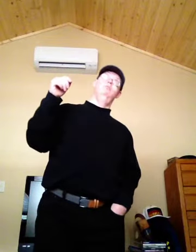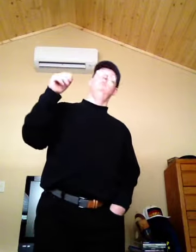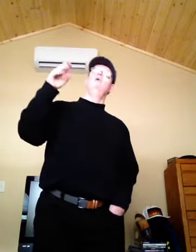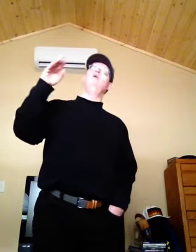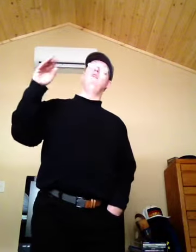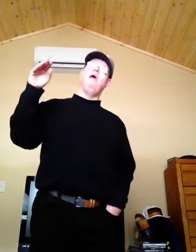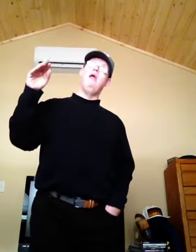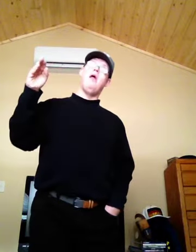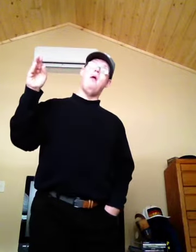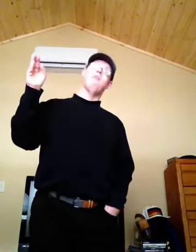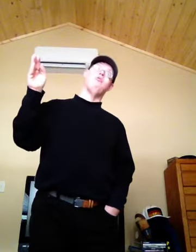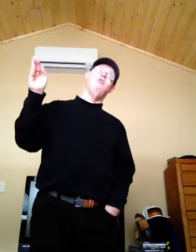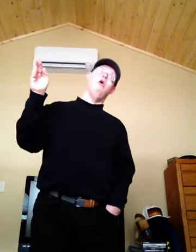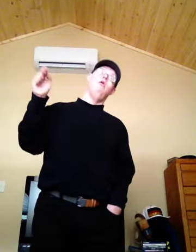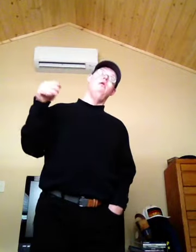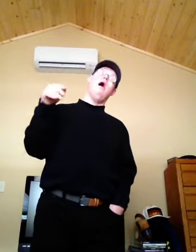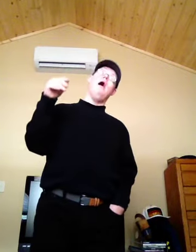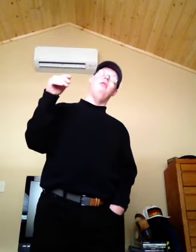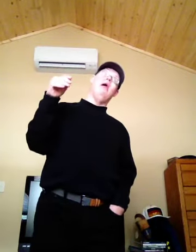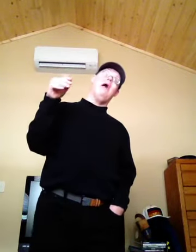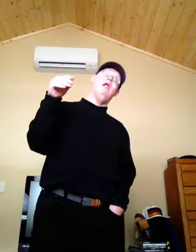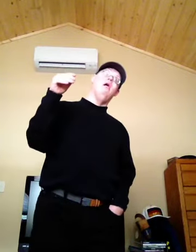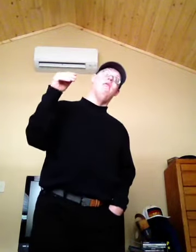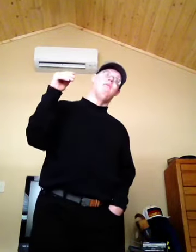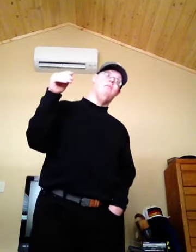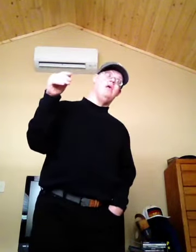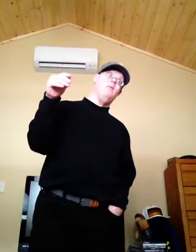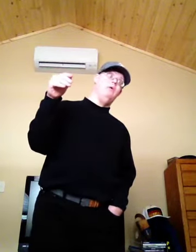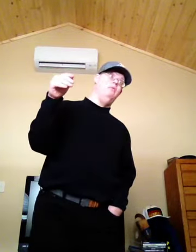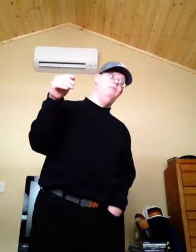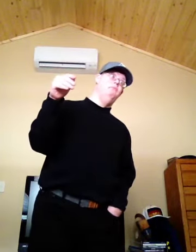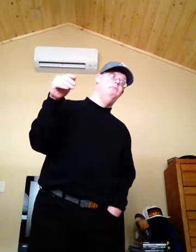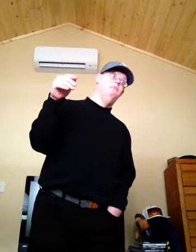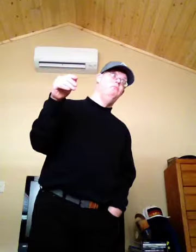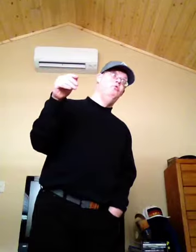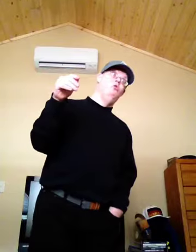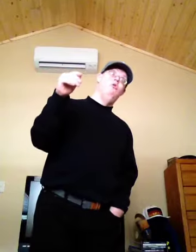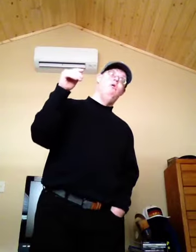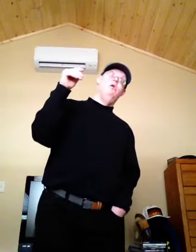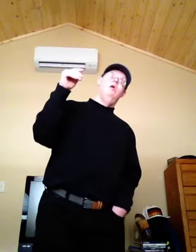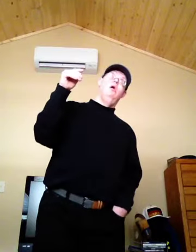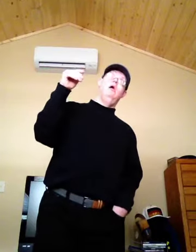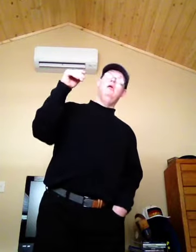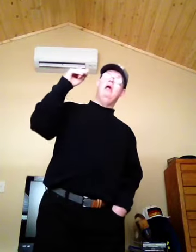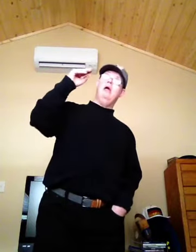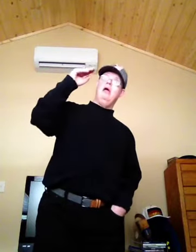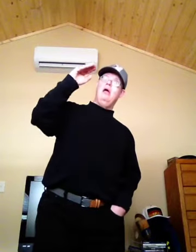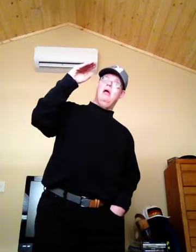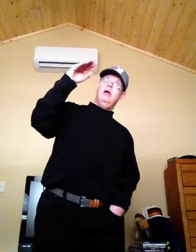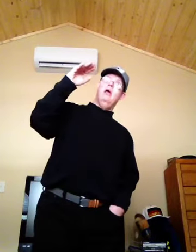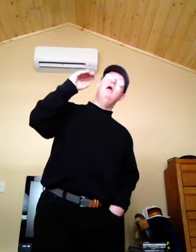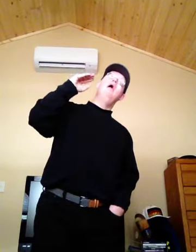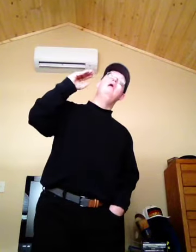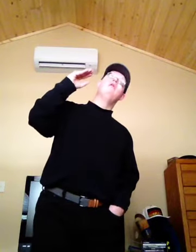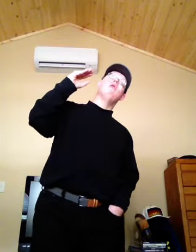Training camps will start at the end of September, until